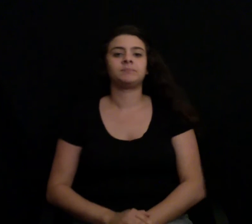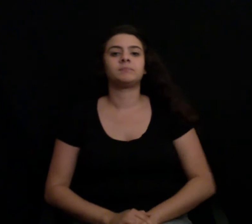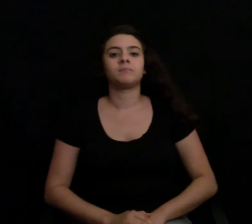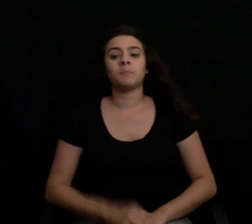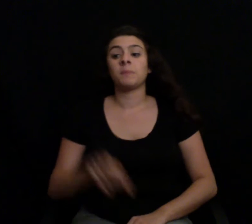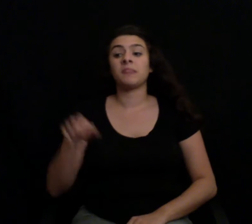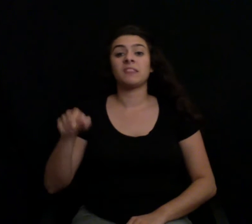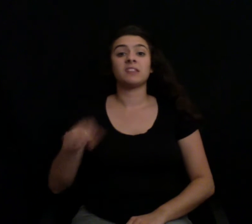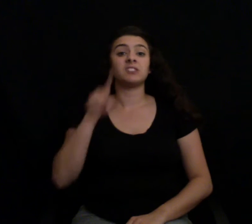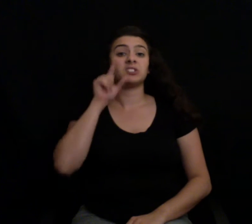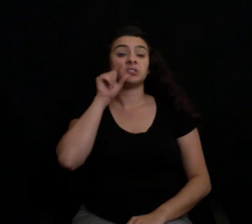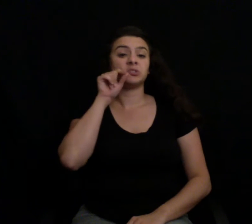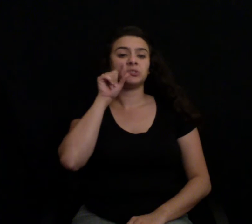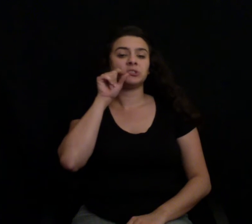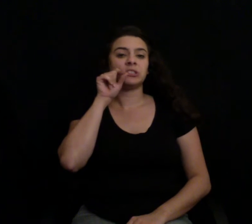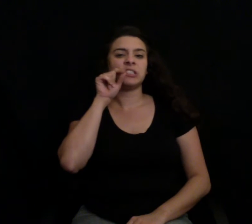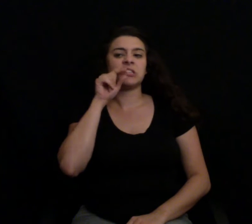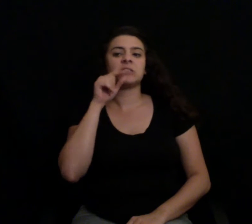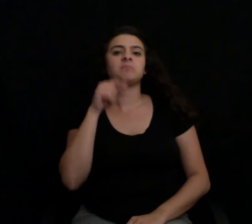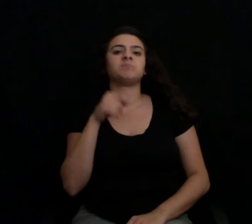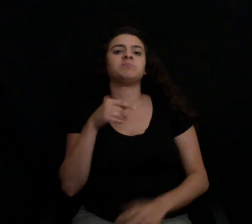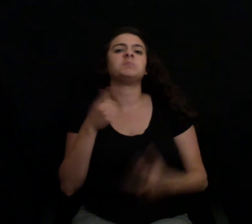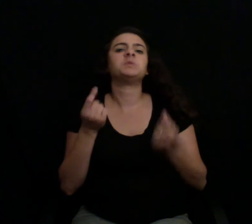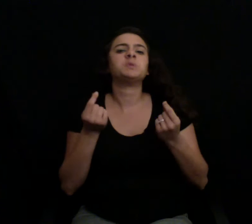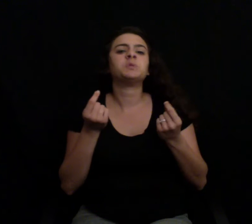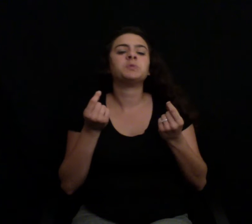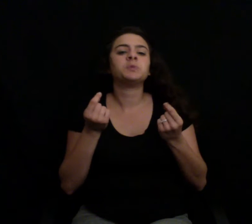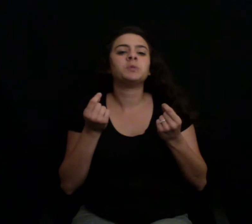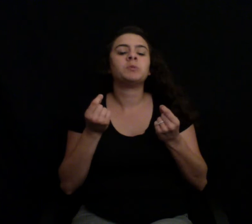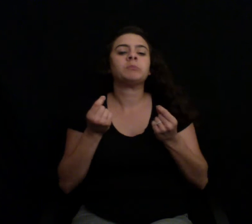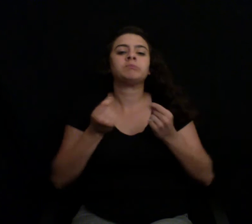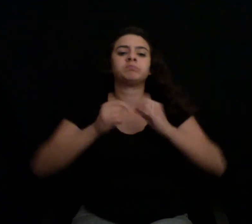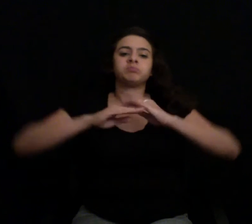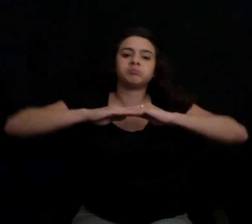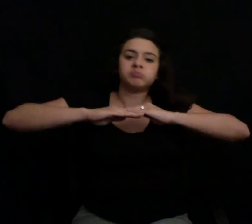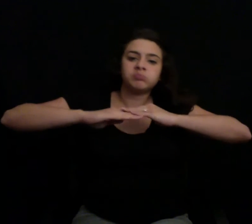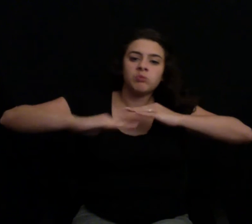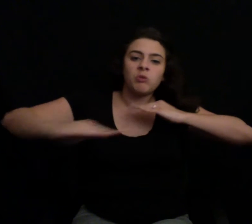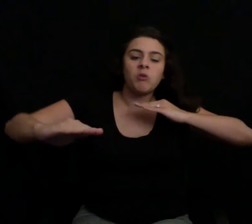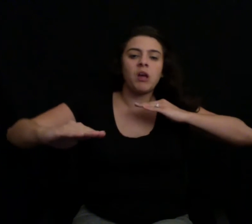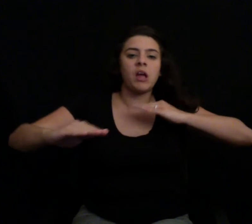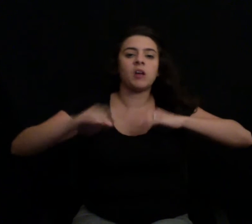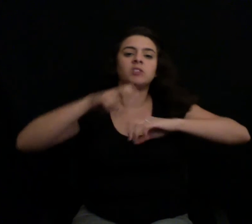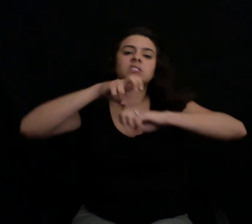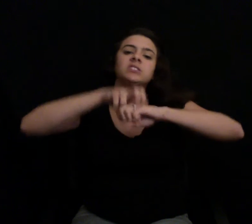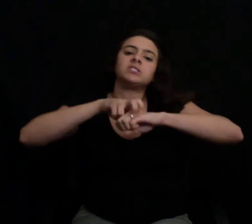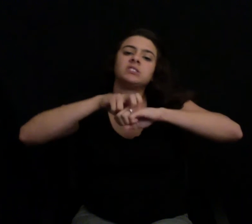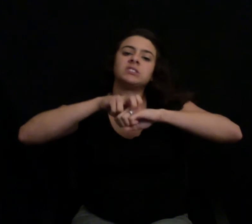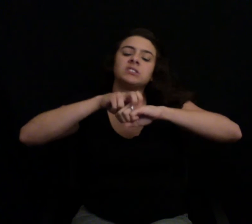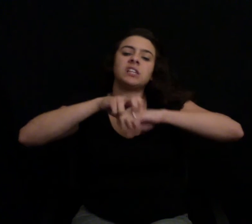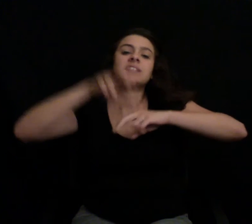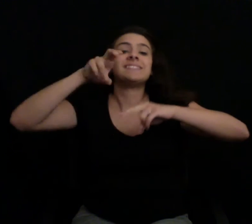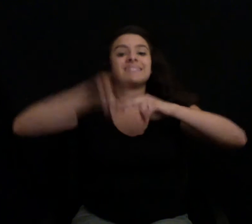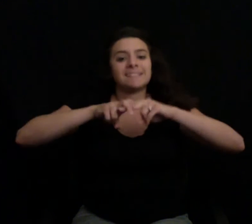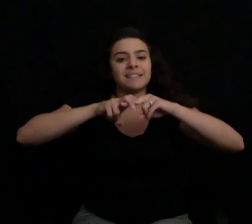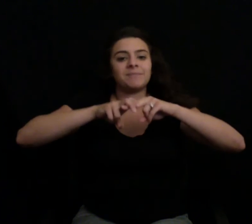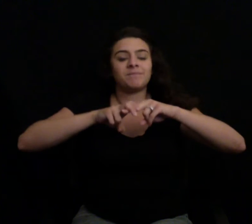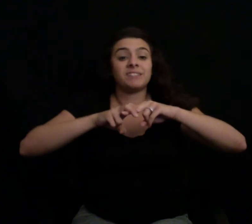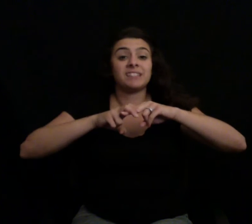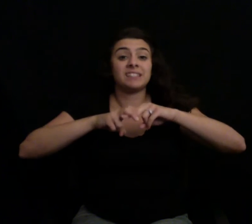of their time sitting on the litter. Many suffer from lameness, limping, and other leg problems. Let me